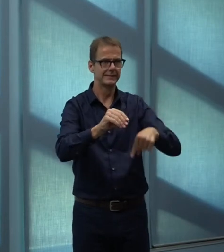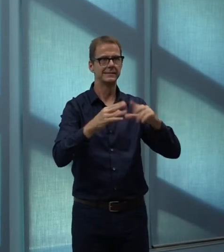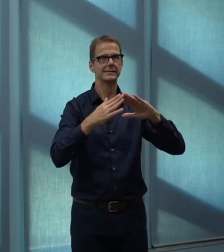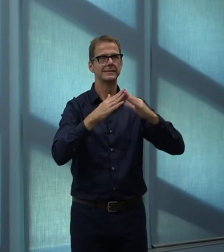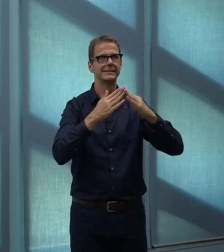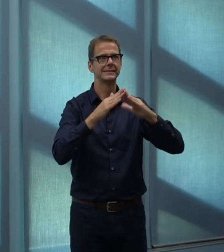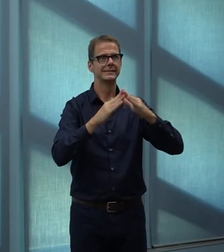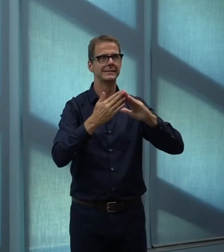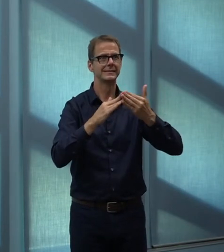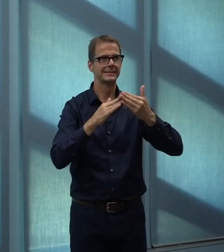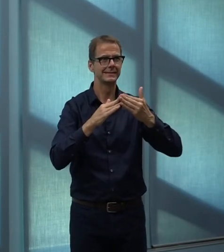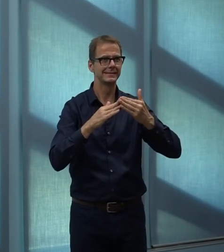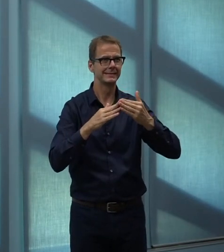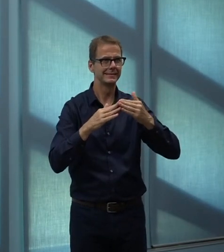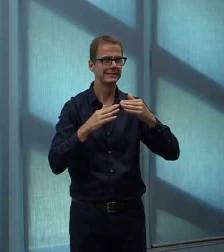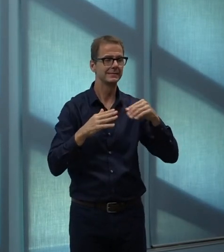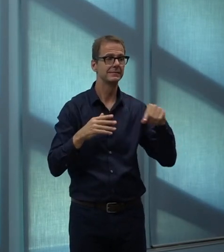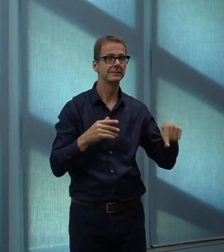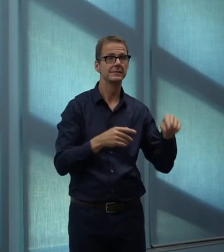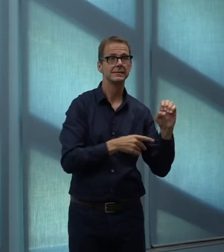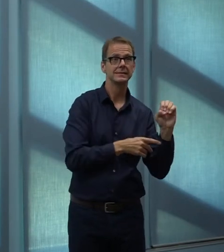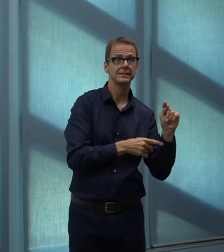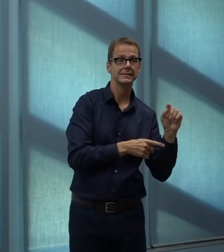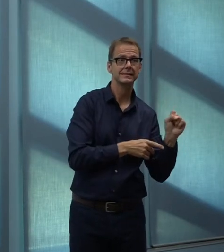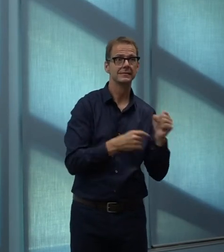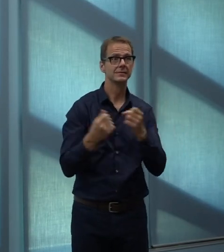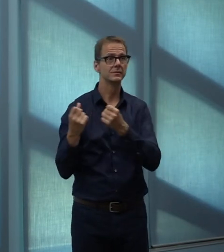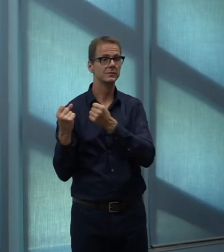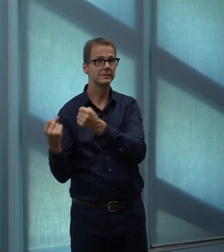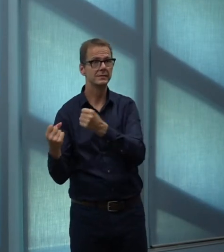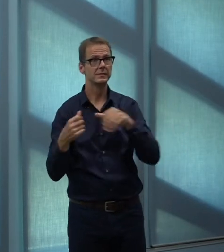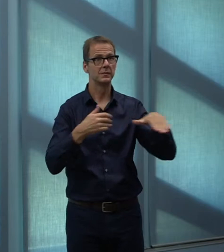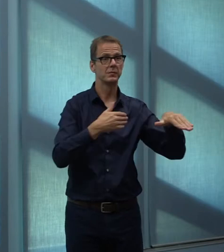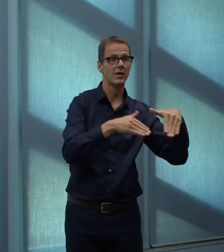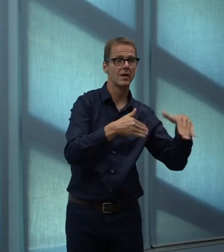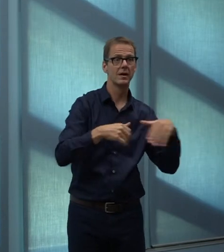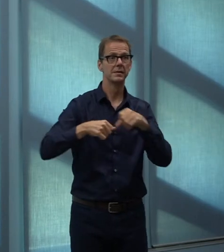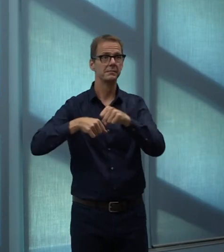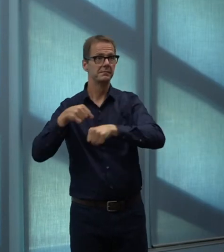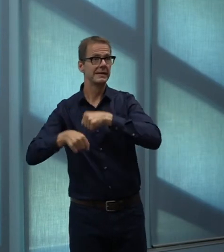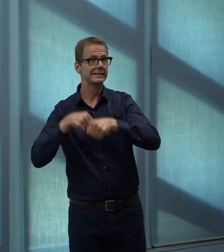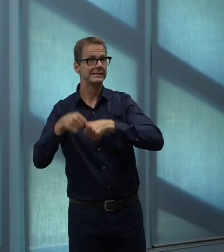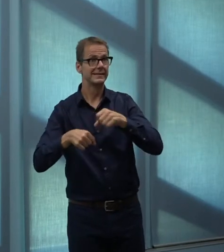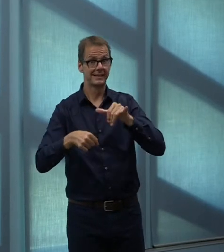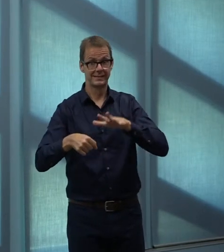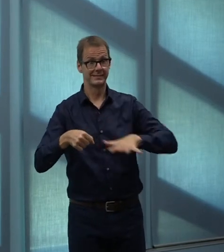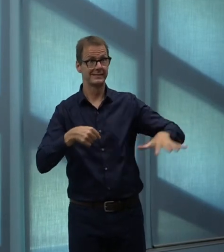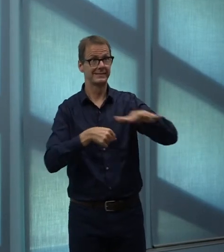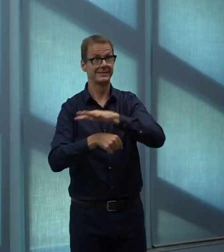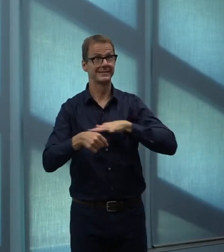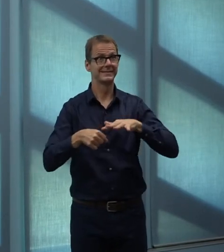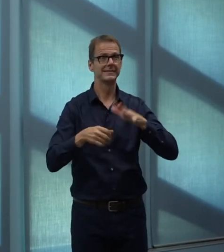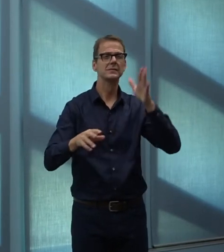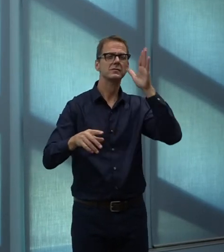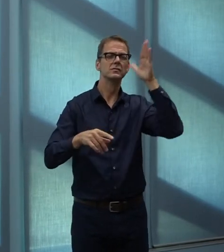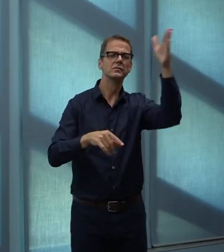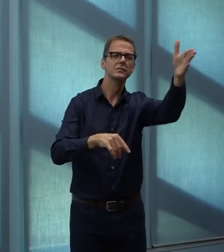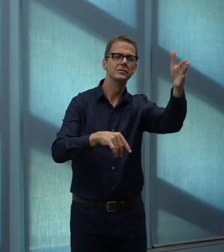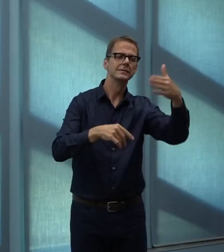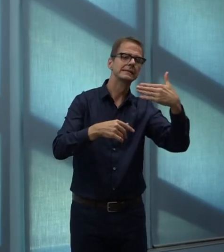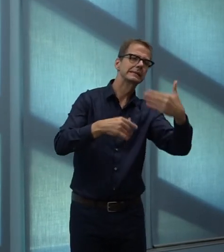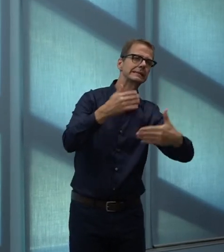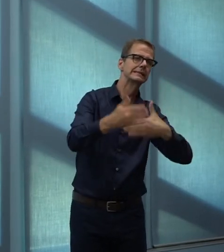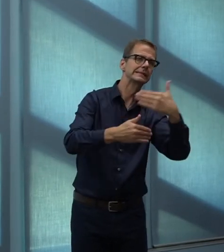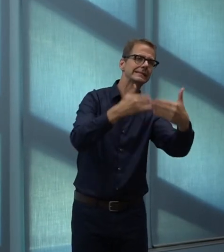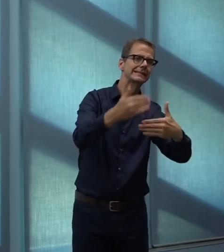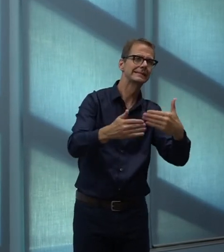transit, how many people are driving, how many people walking, how many people are biking, that will take years and years and years to really substantially change as a result of this.